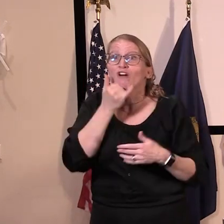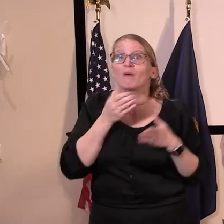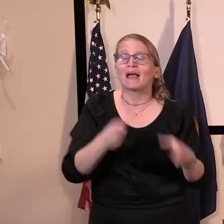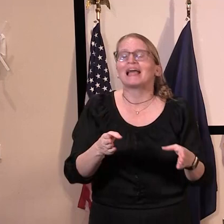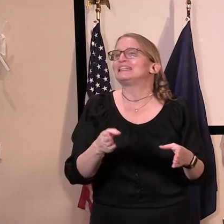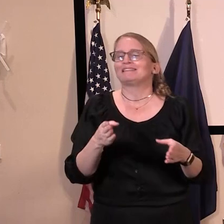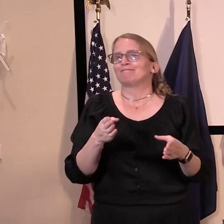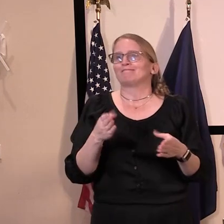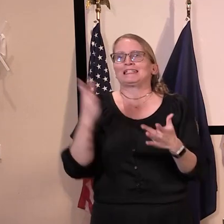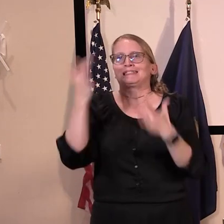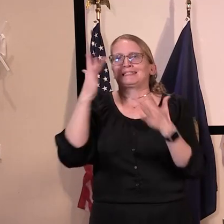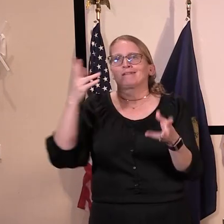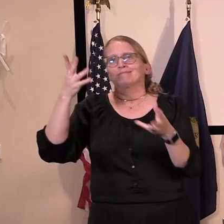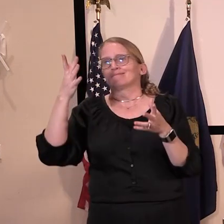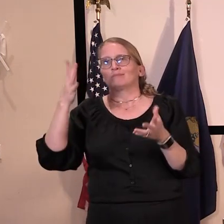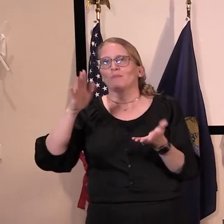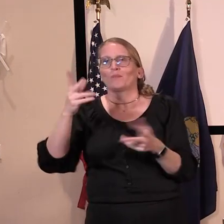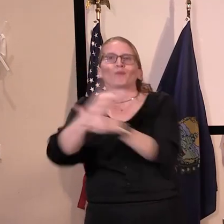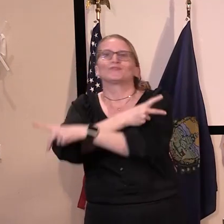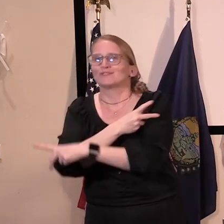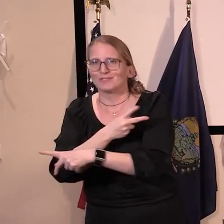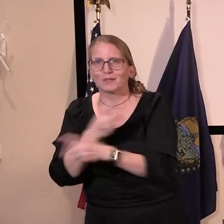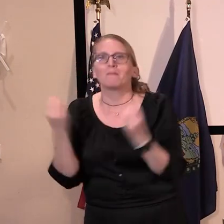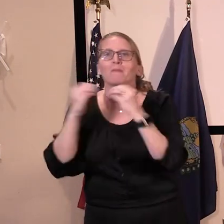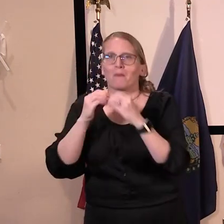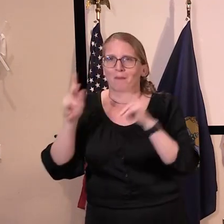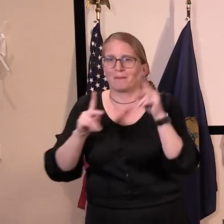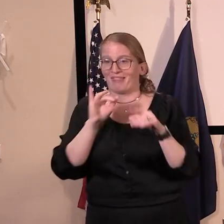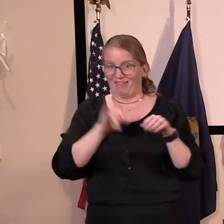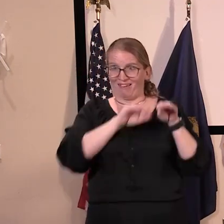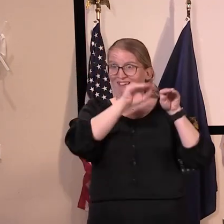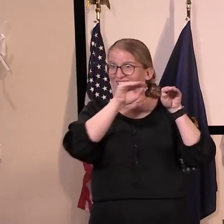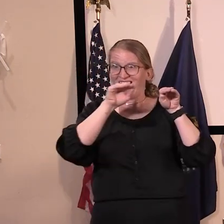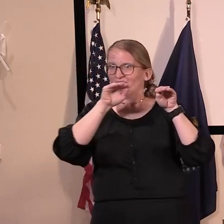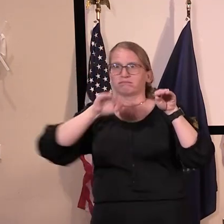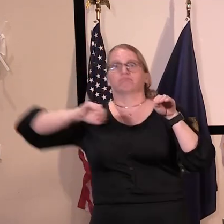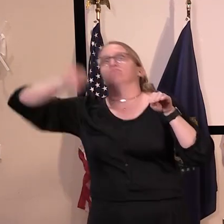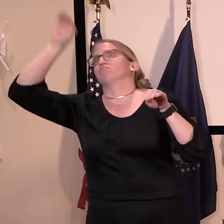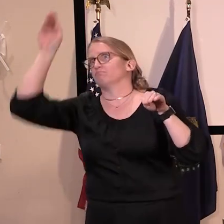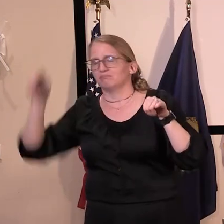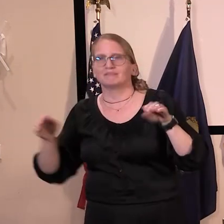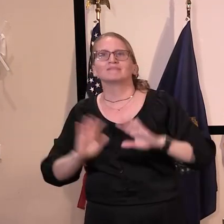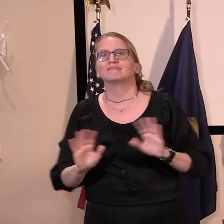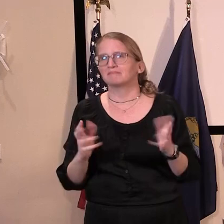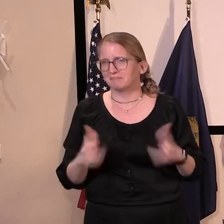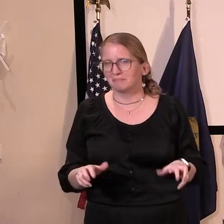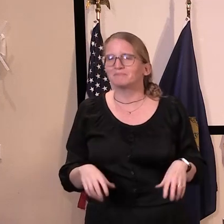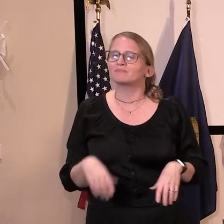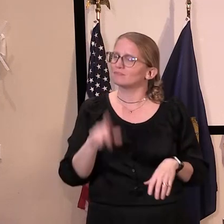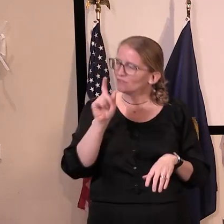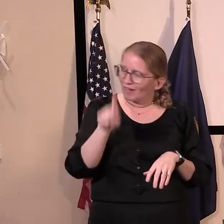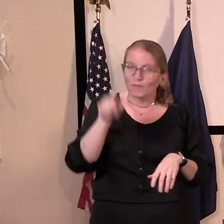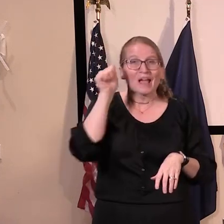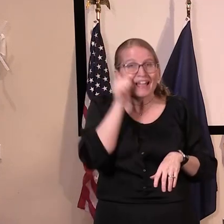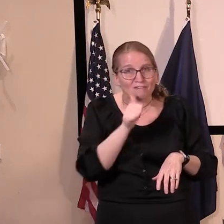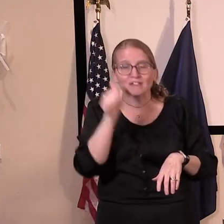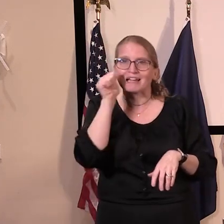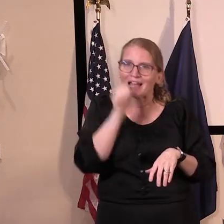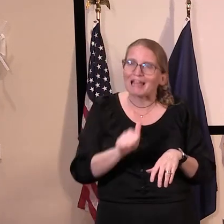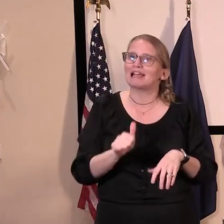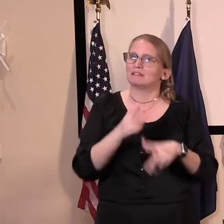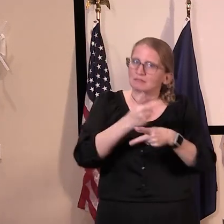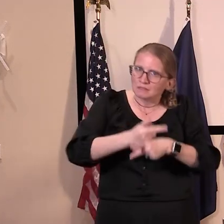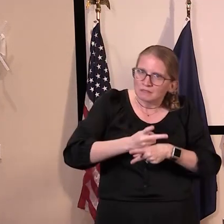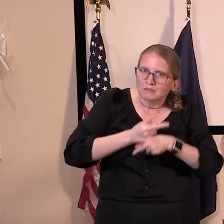If we want to continue getting Vermonters back to work, there must be a constant, consistent, everyday battle to fight this